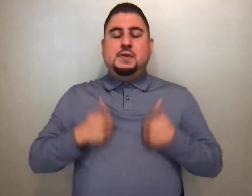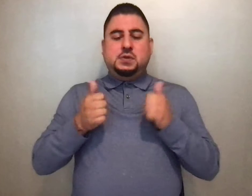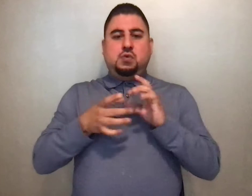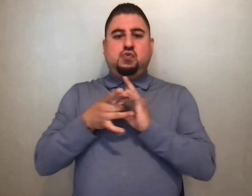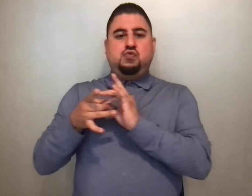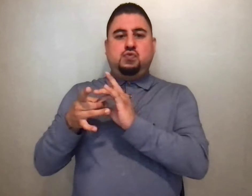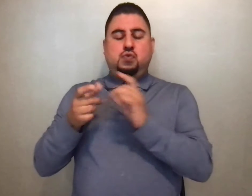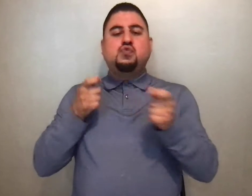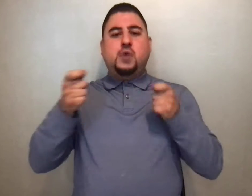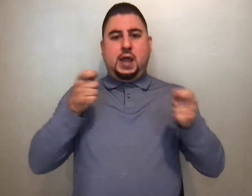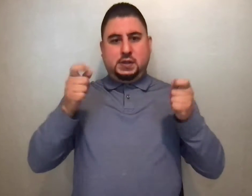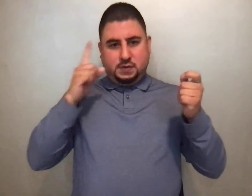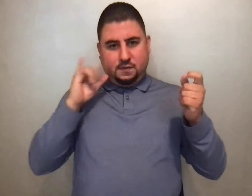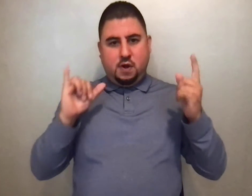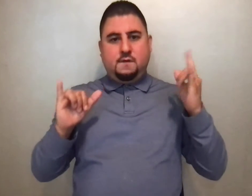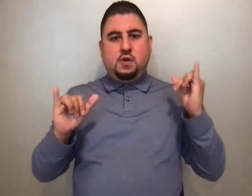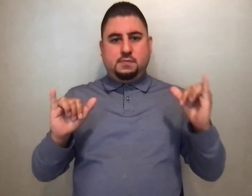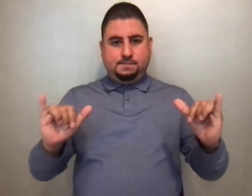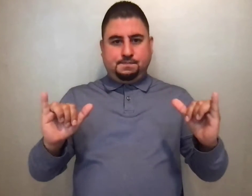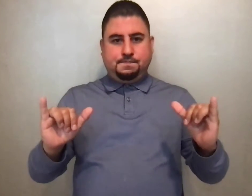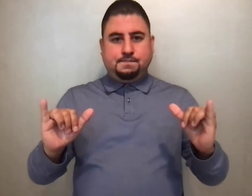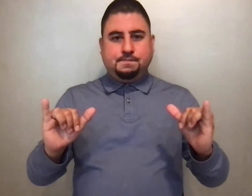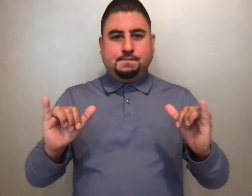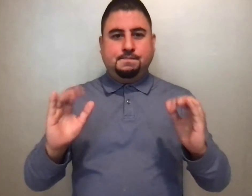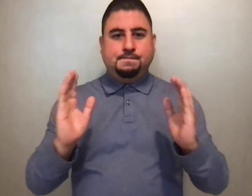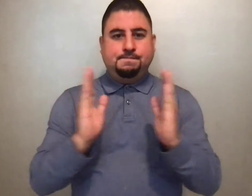reigns forever and ever. Amen.